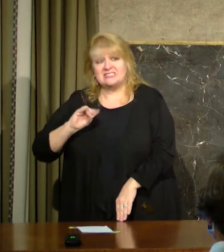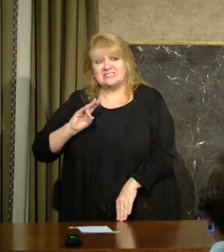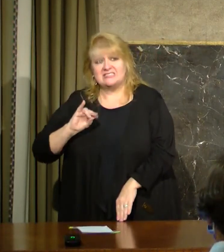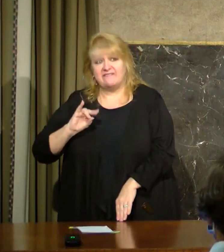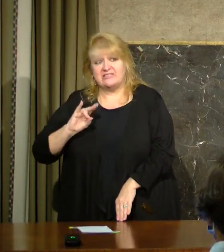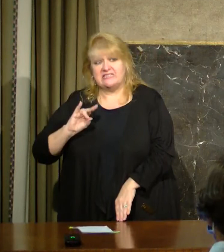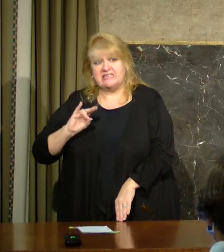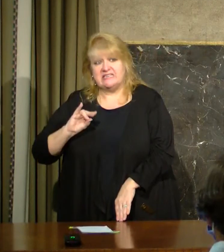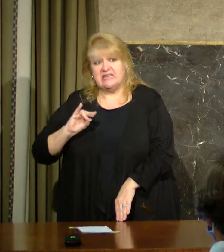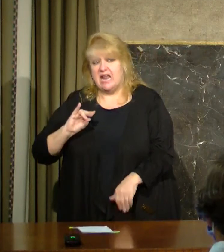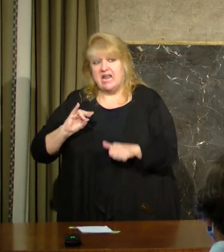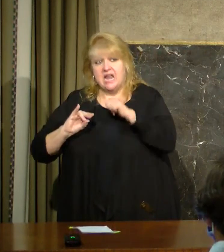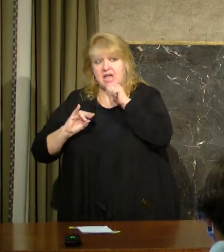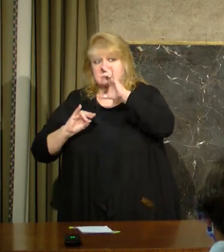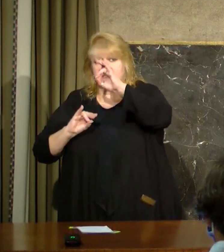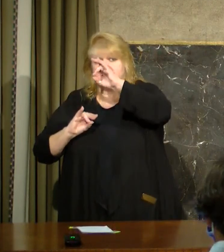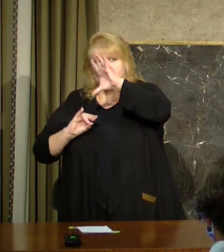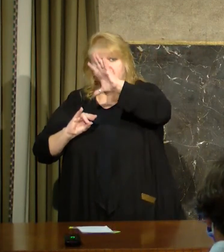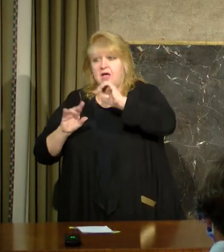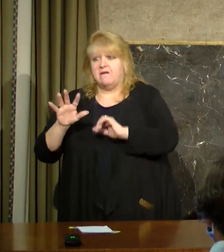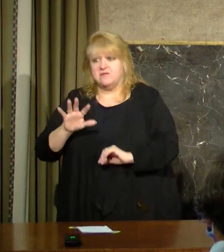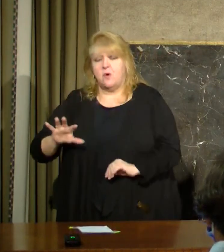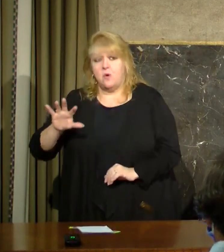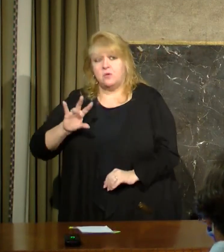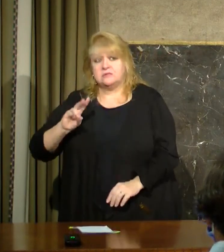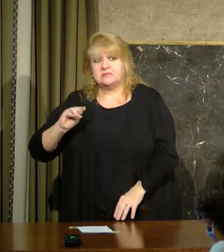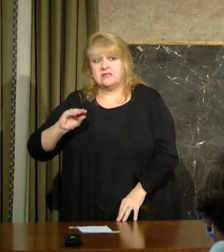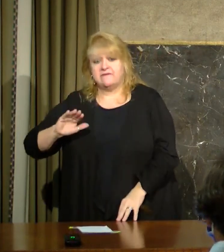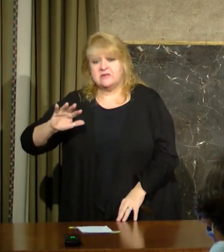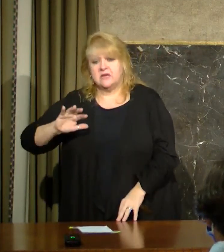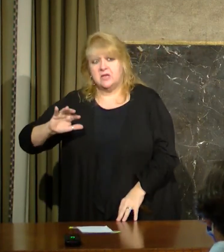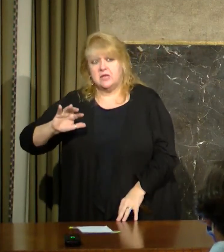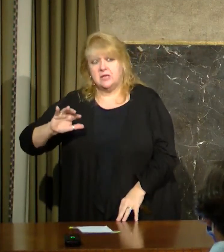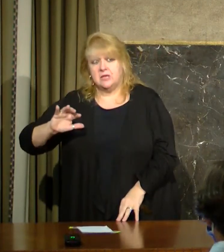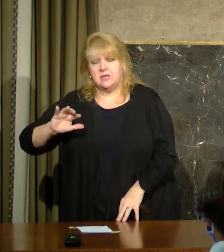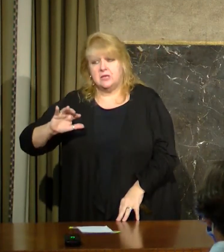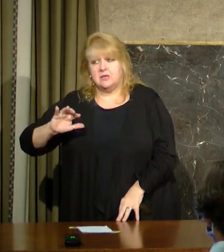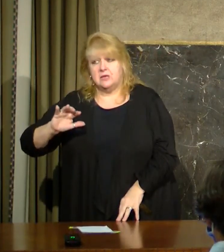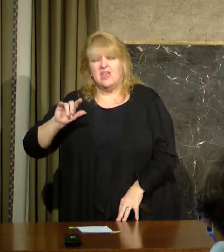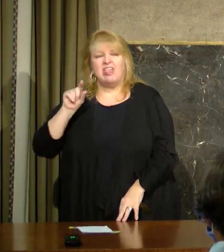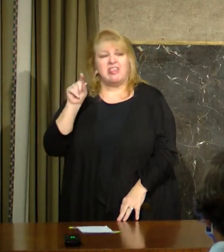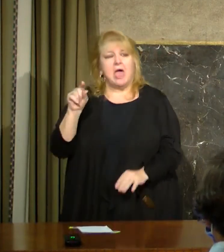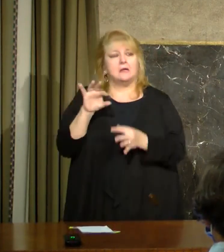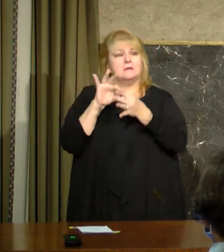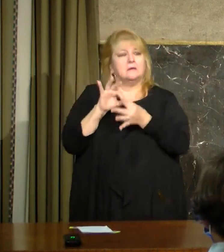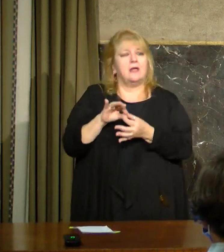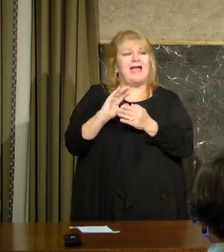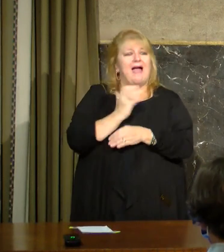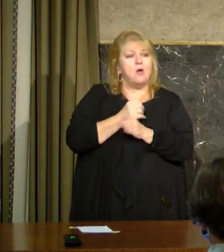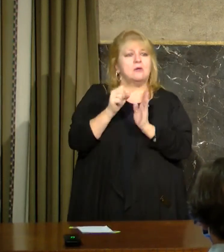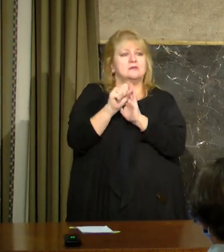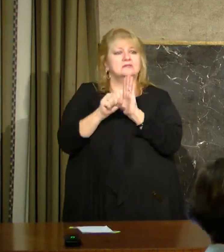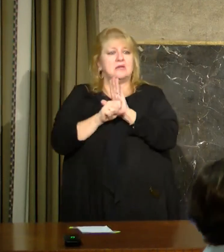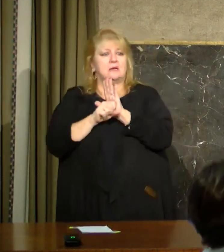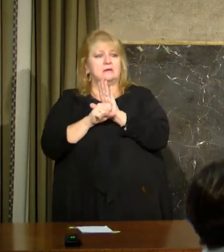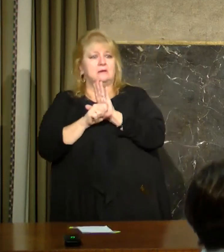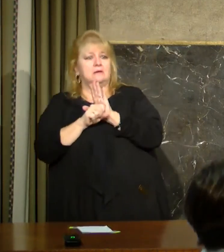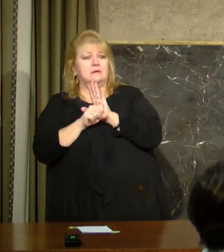-driven decision recommended by OPH based on our state-specific data that – and